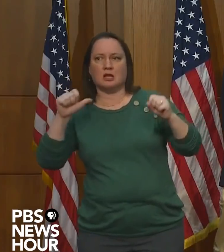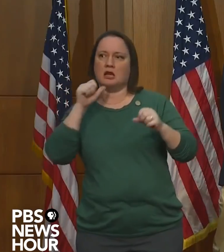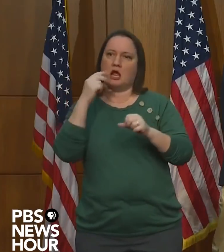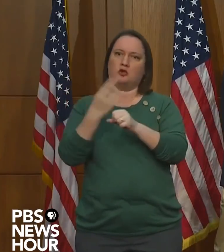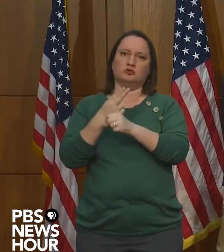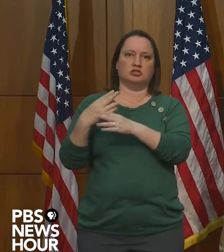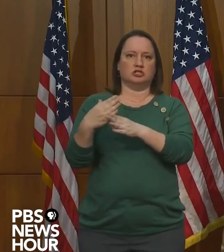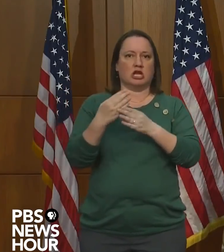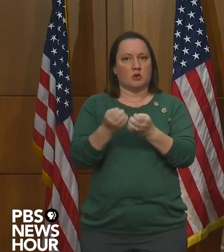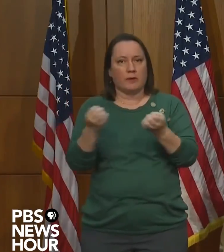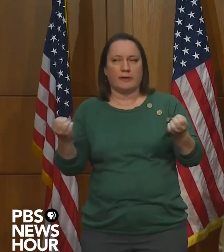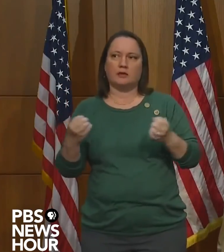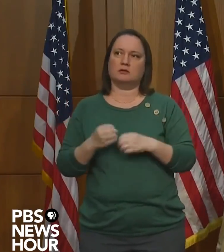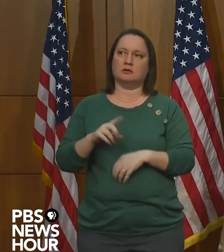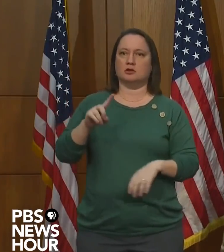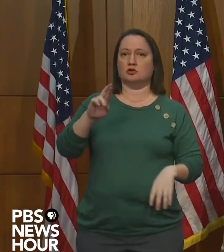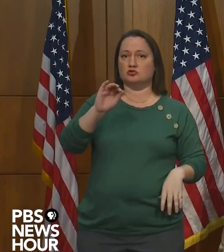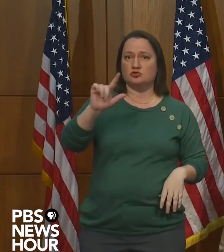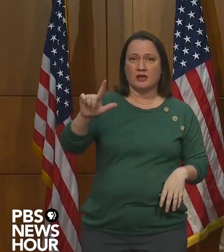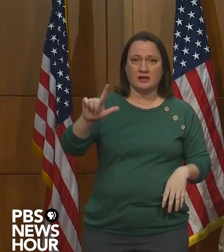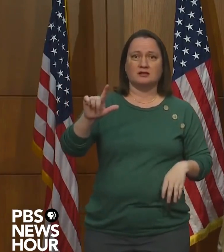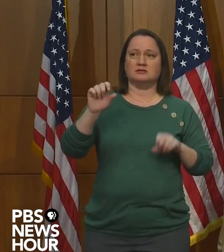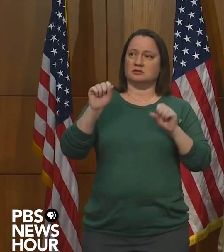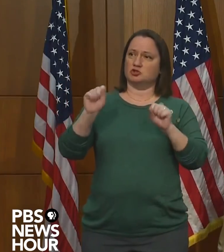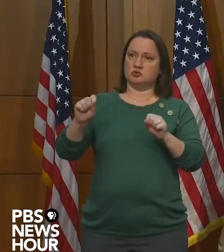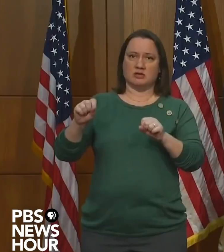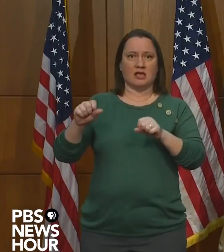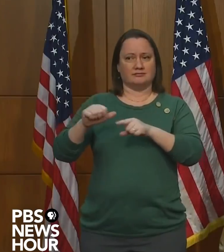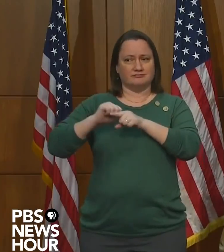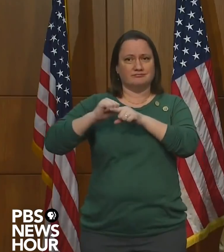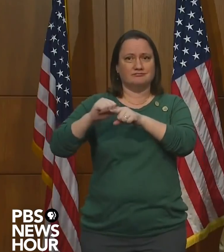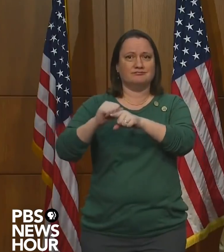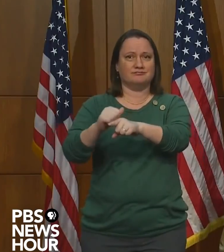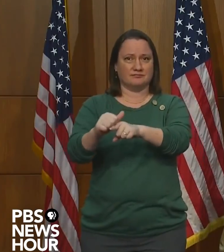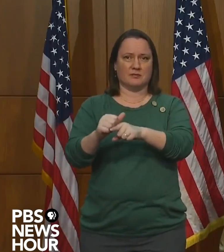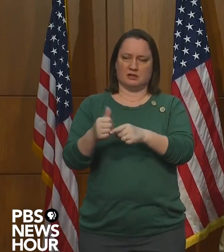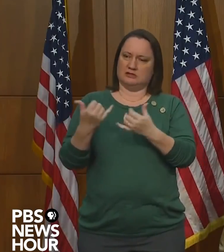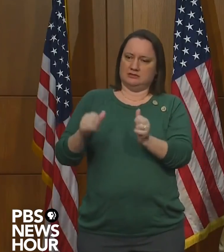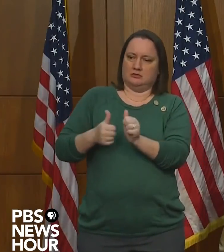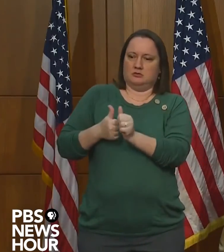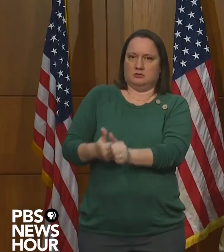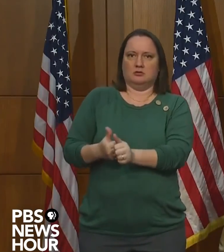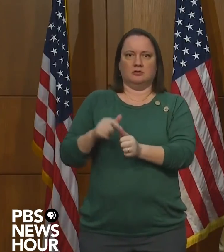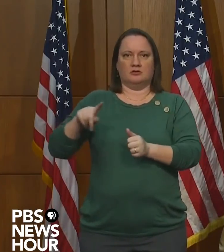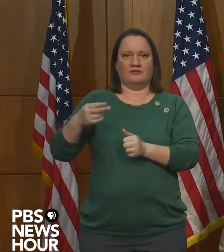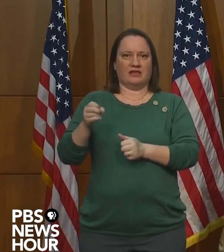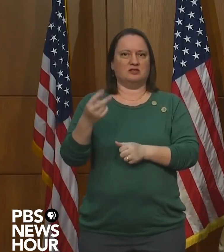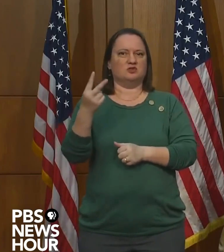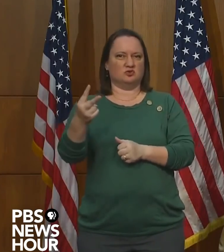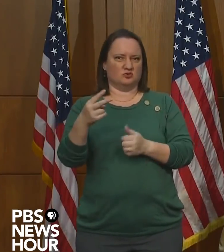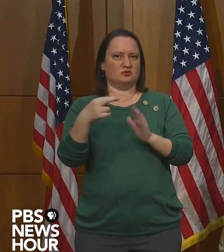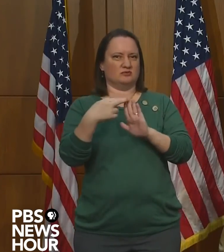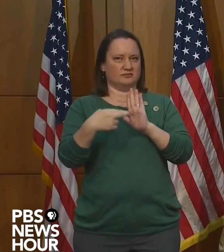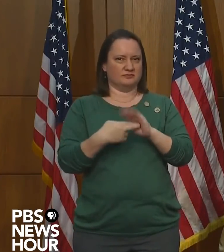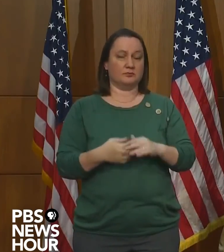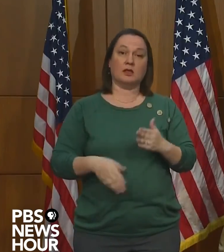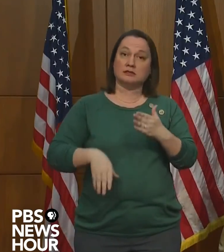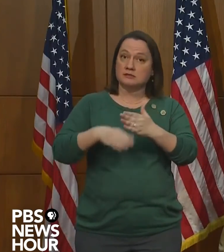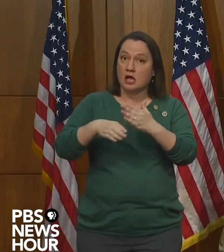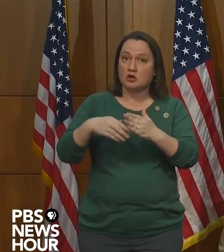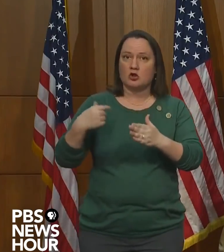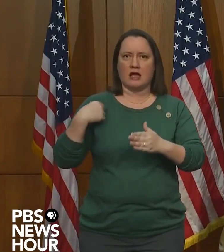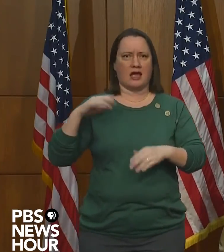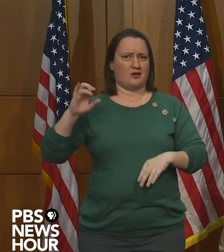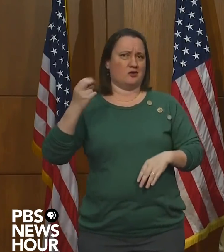equipment. Some drills that linemen can do that will accommodate the phase two guidelines. Soccer. I coached high school soccer